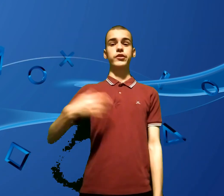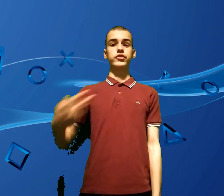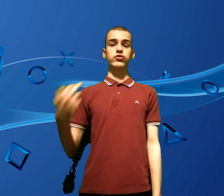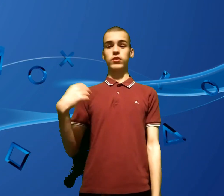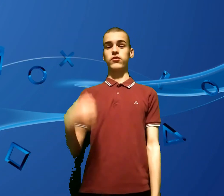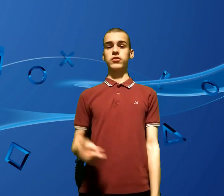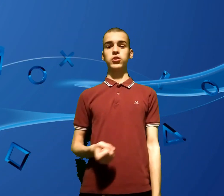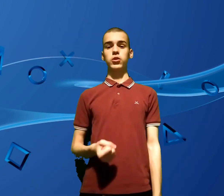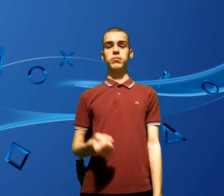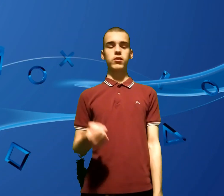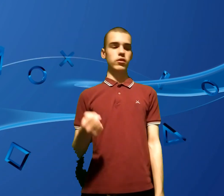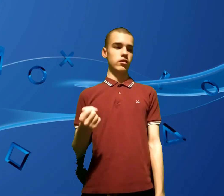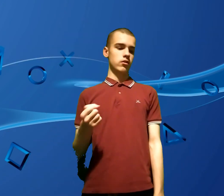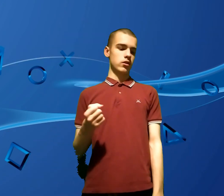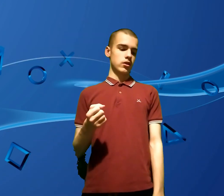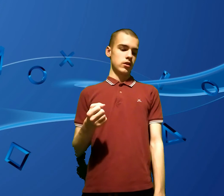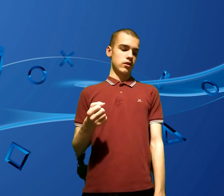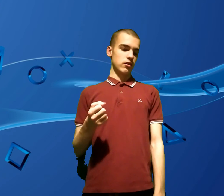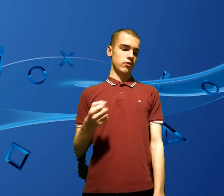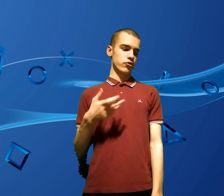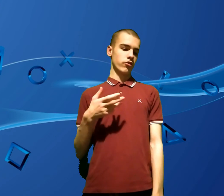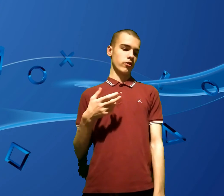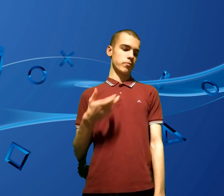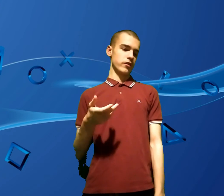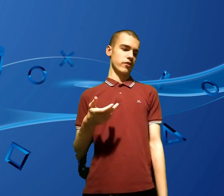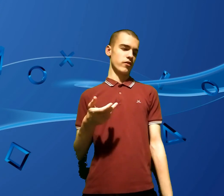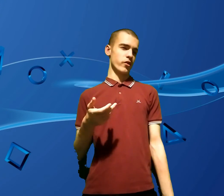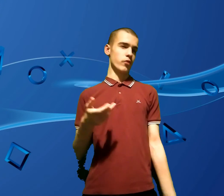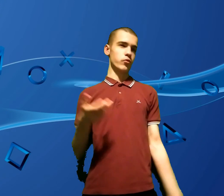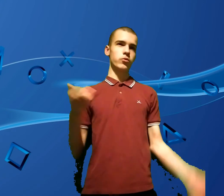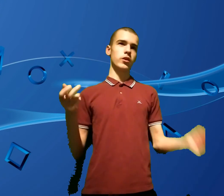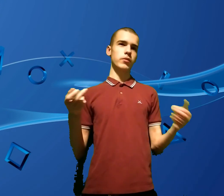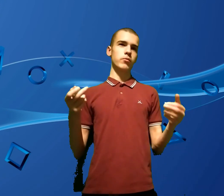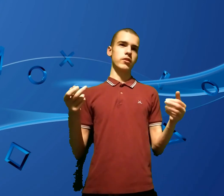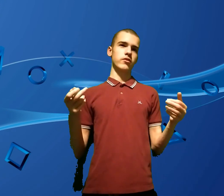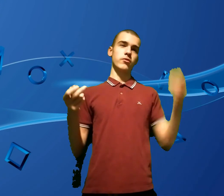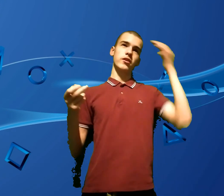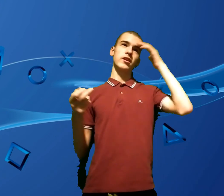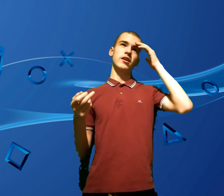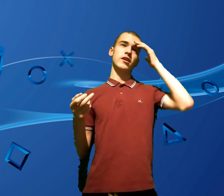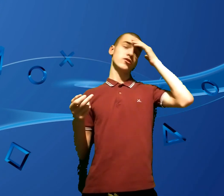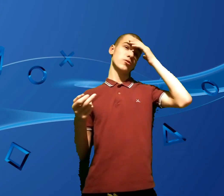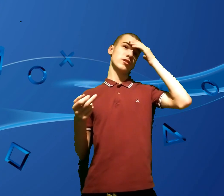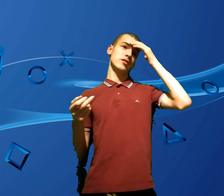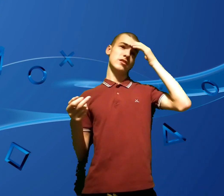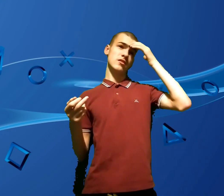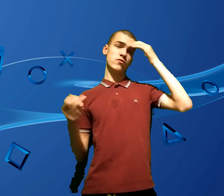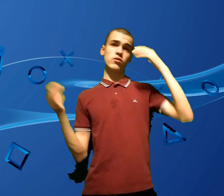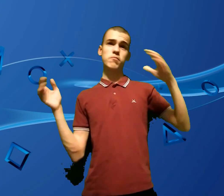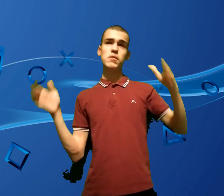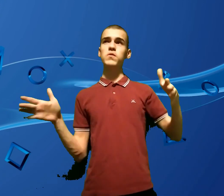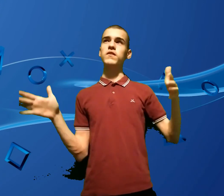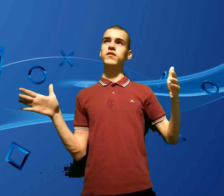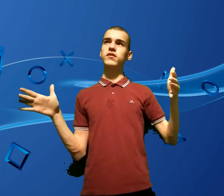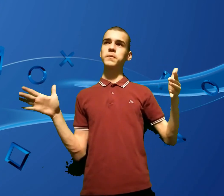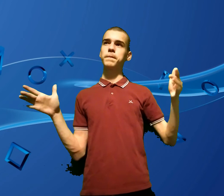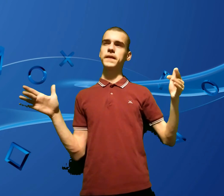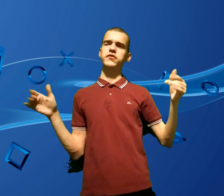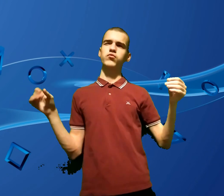try and search it up. There was also another place I found. I was walking about the place, I was like, I saw through these mountains. I was